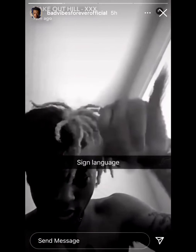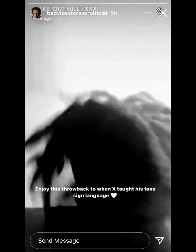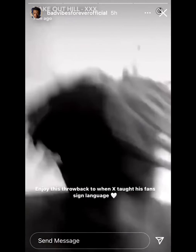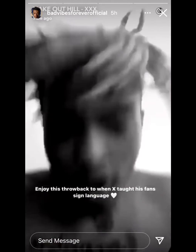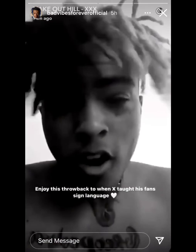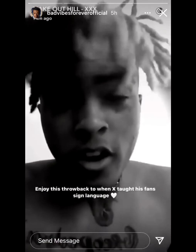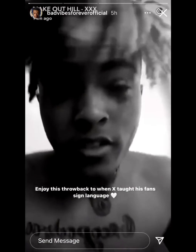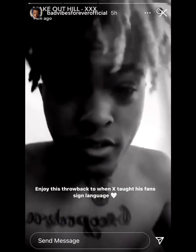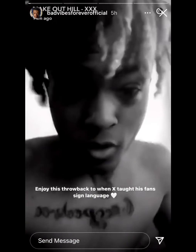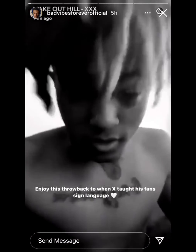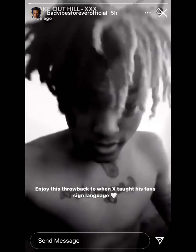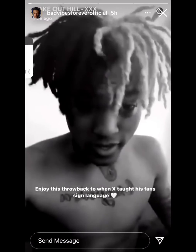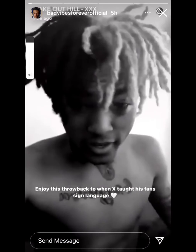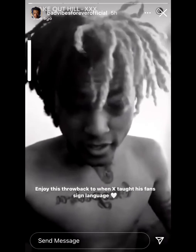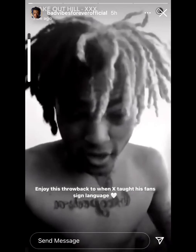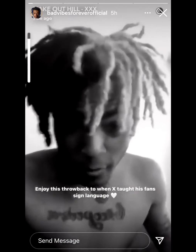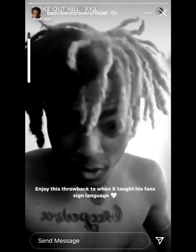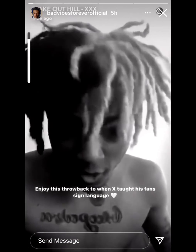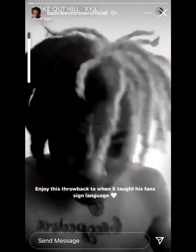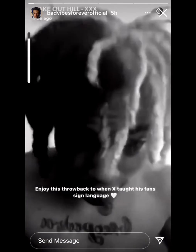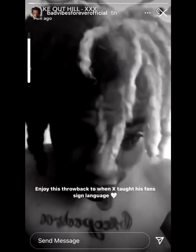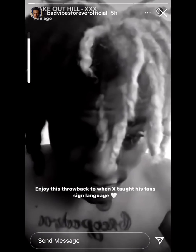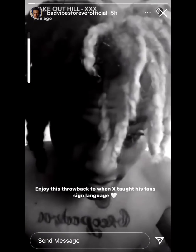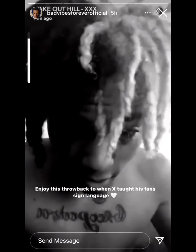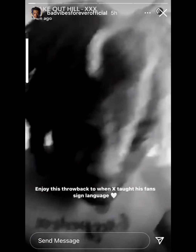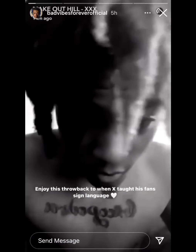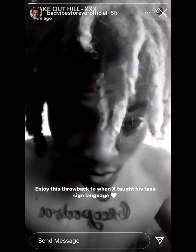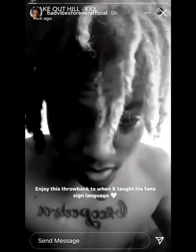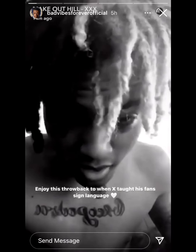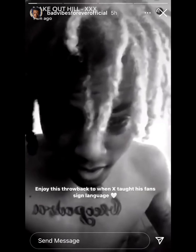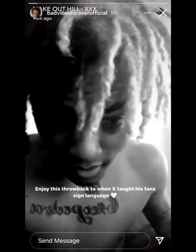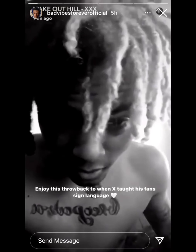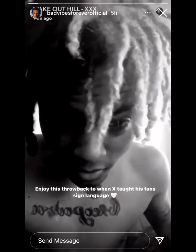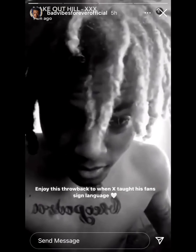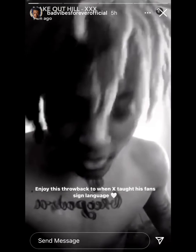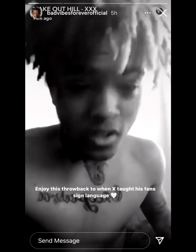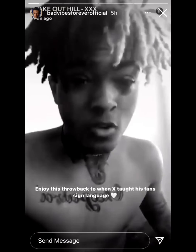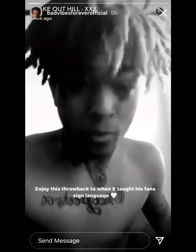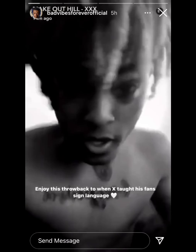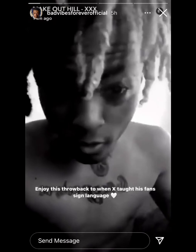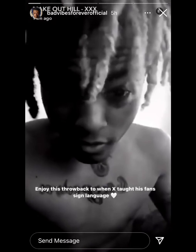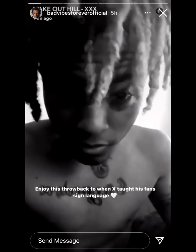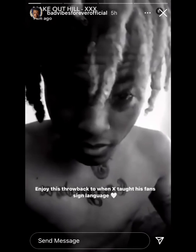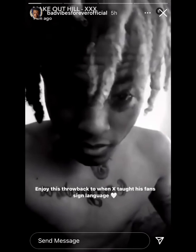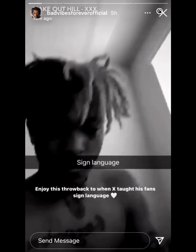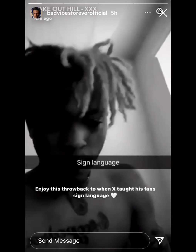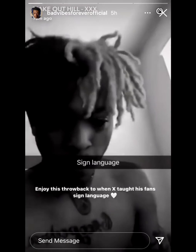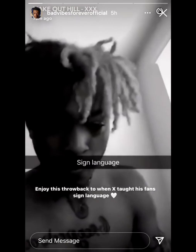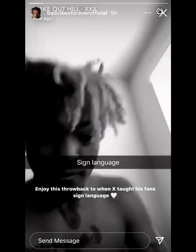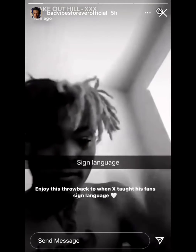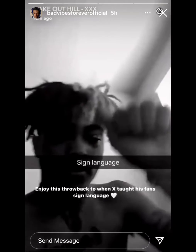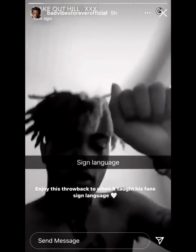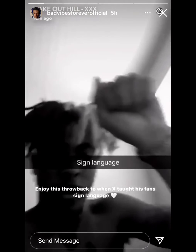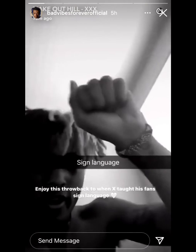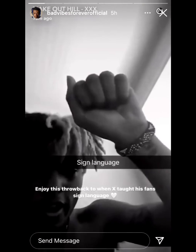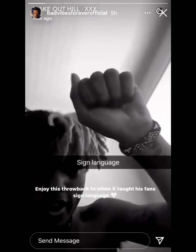All right, so today I am teaching my fans how to do sign language, so bear with me. All right, A,